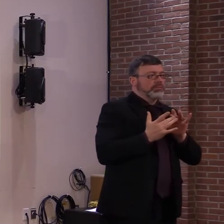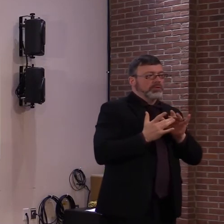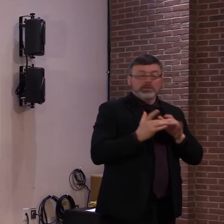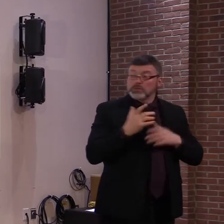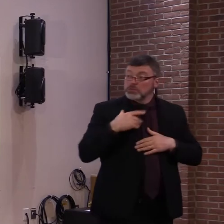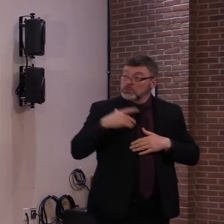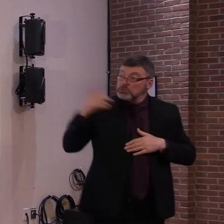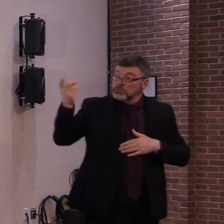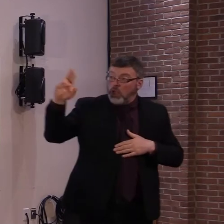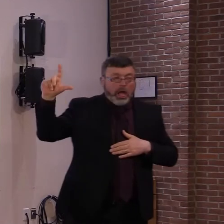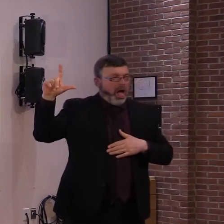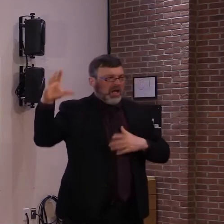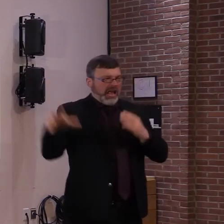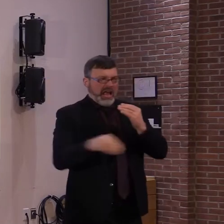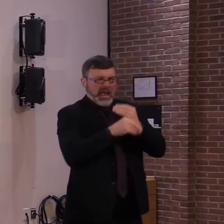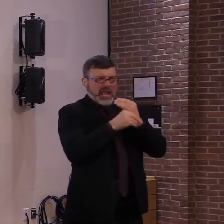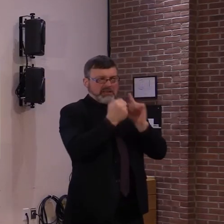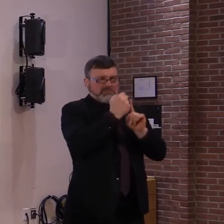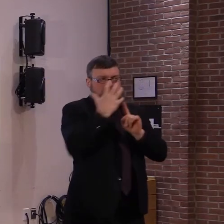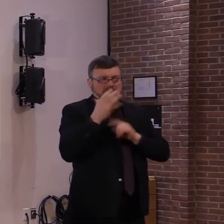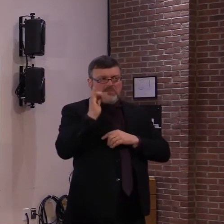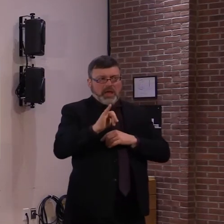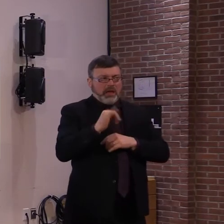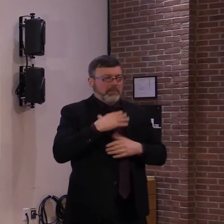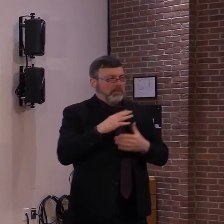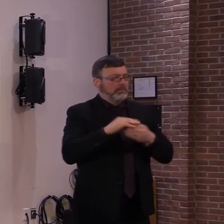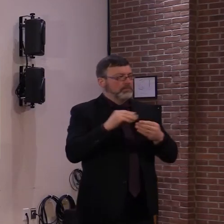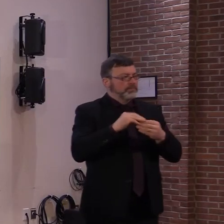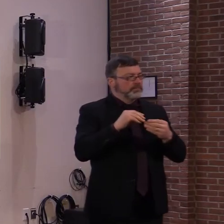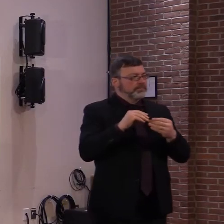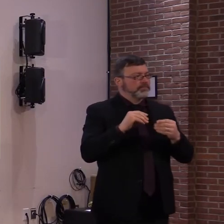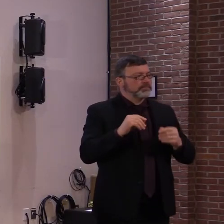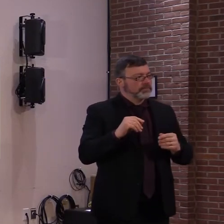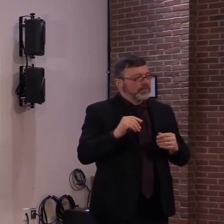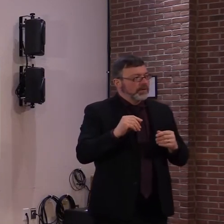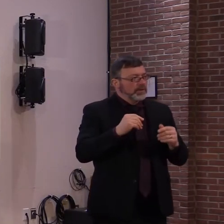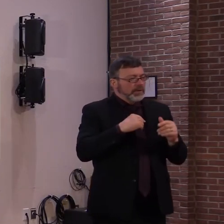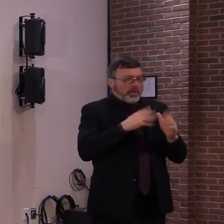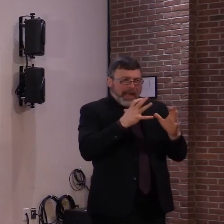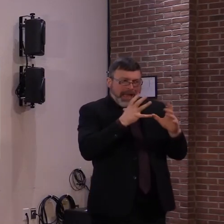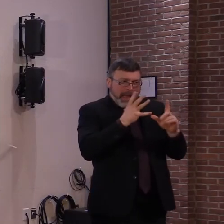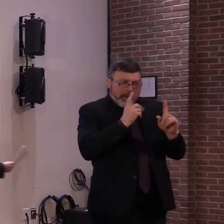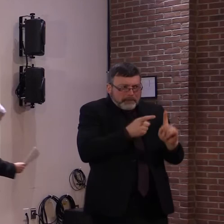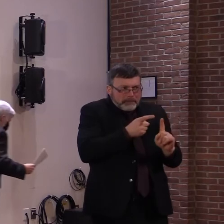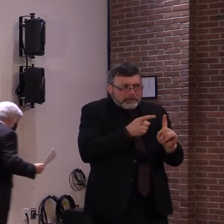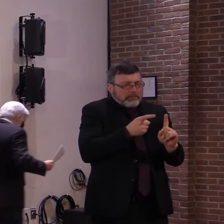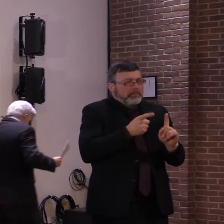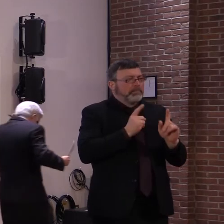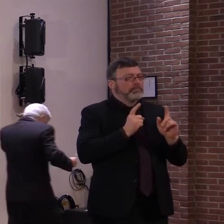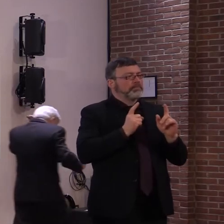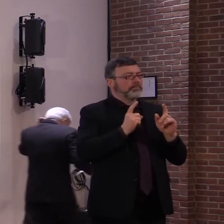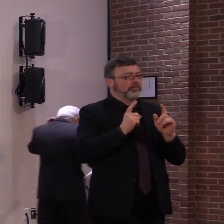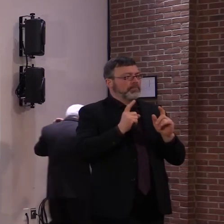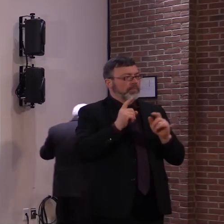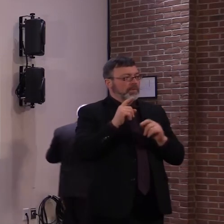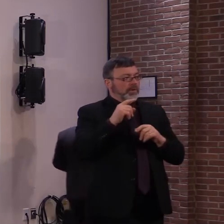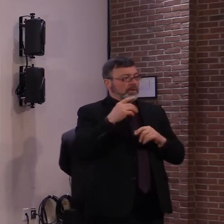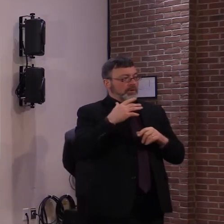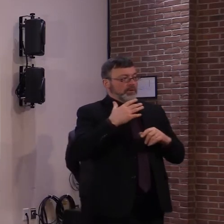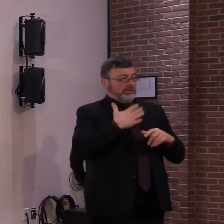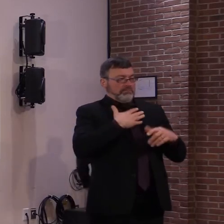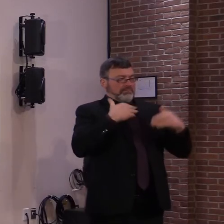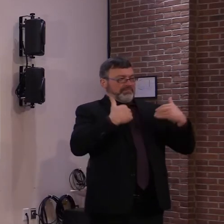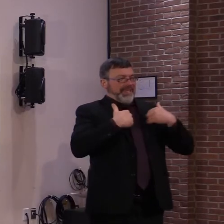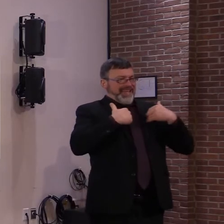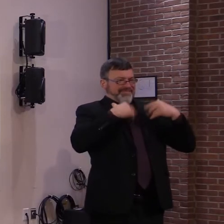the question? I just wanted to make a quick point. First of all, our health surveillance and statistics will have